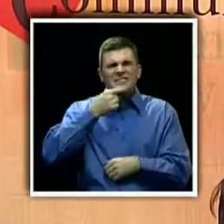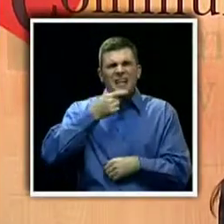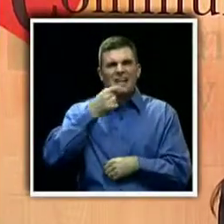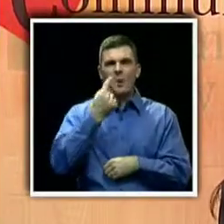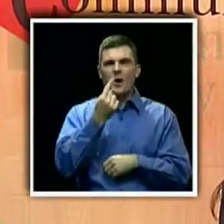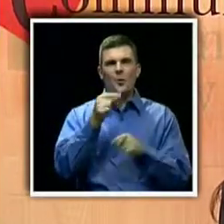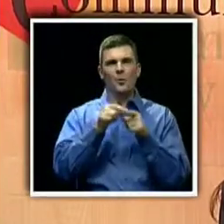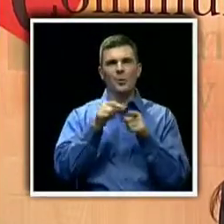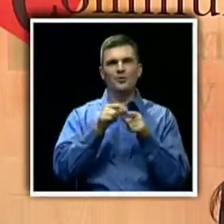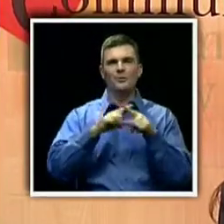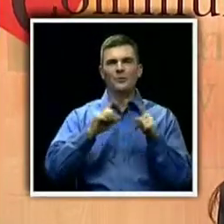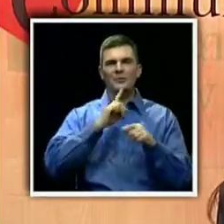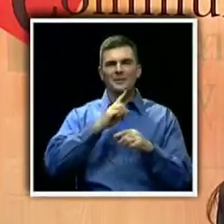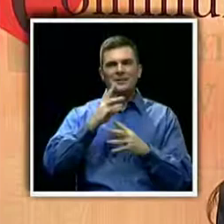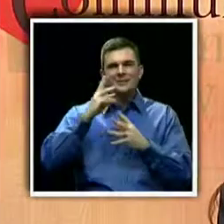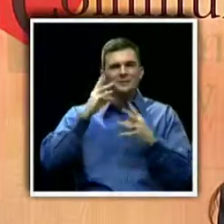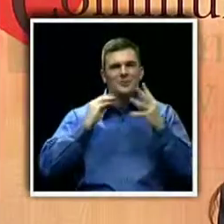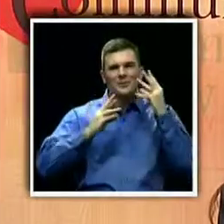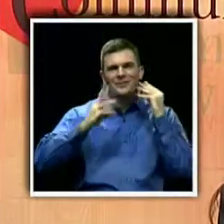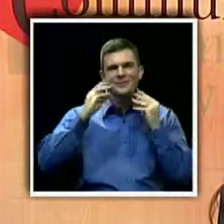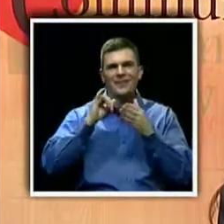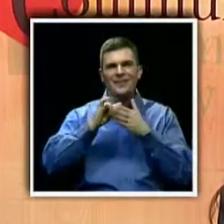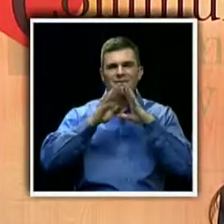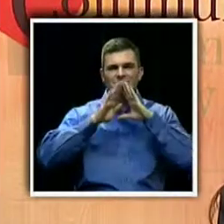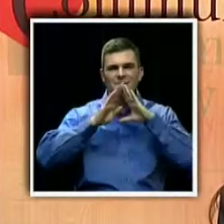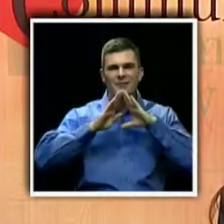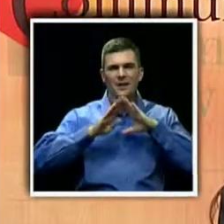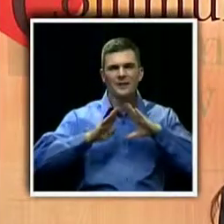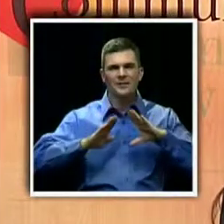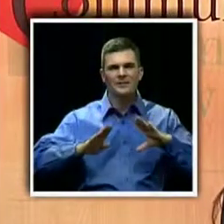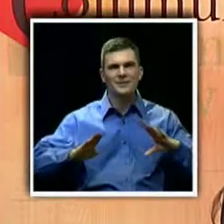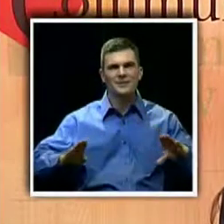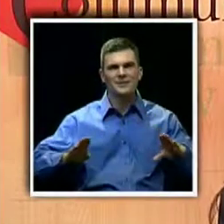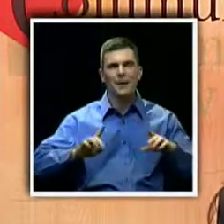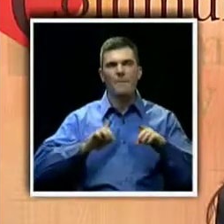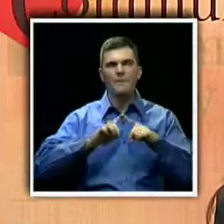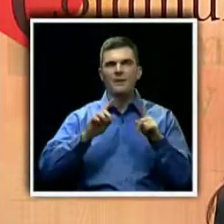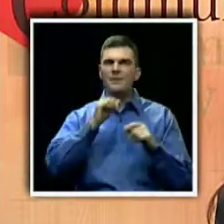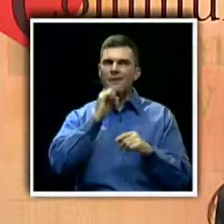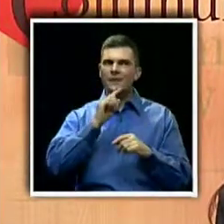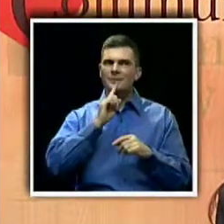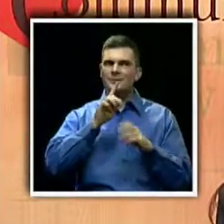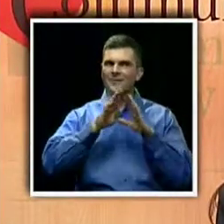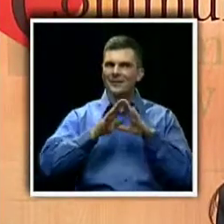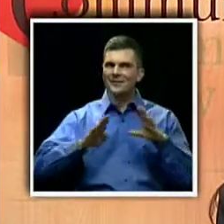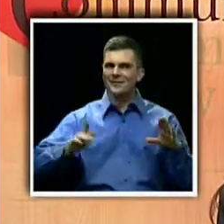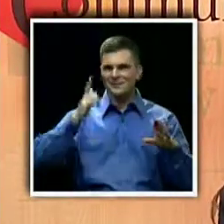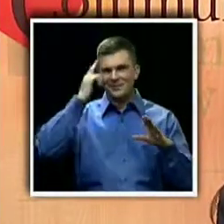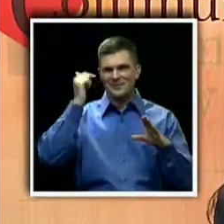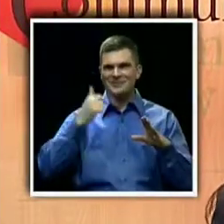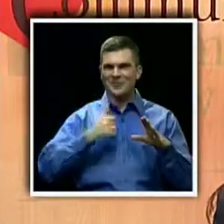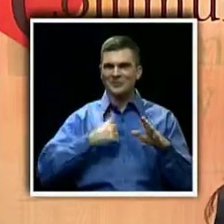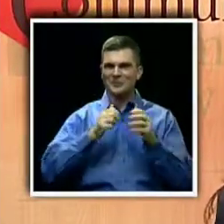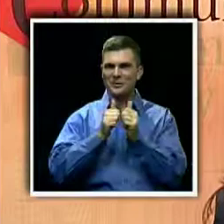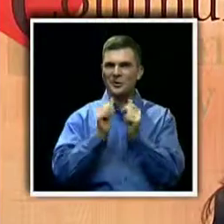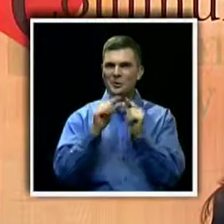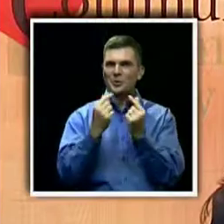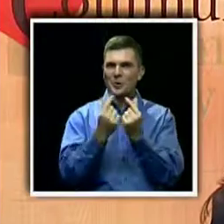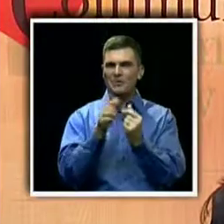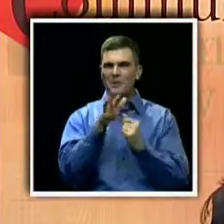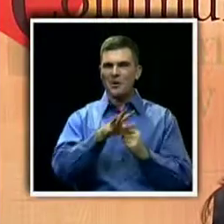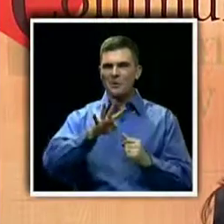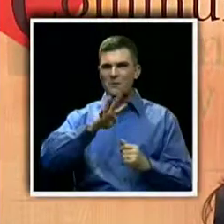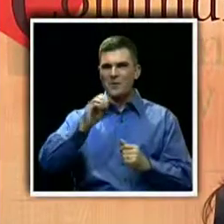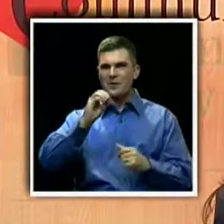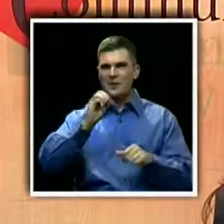experience that silence. But not where we were, we were, I was with a group of about 40